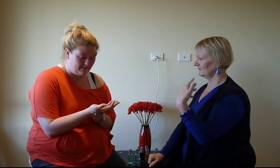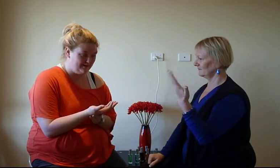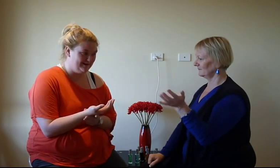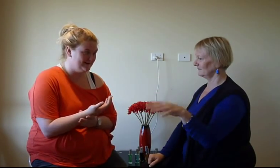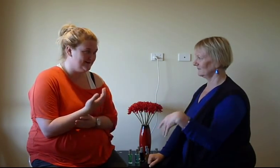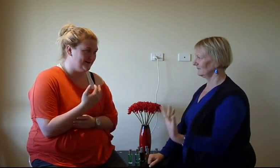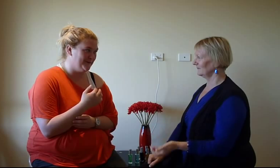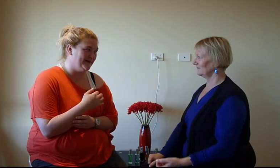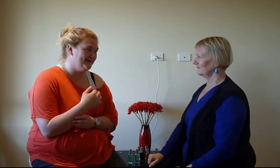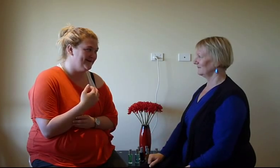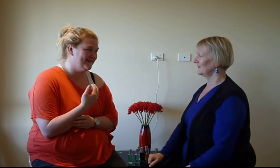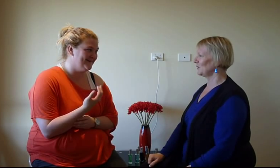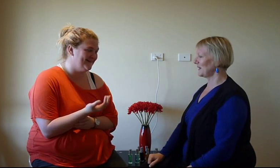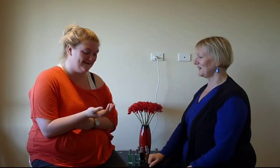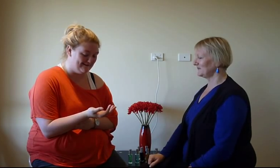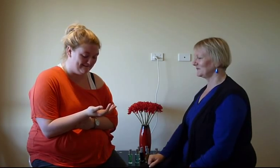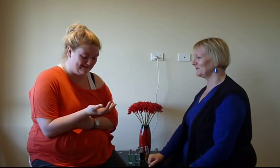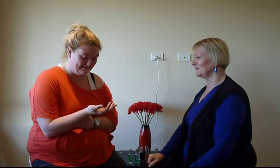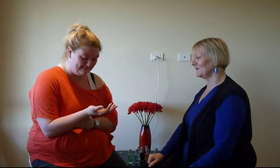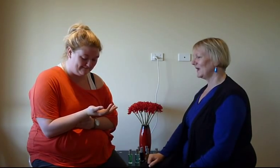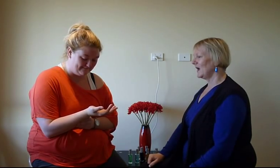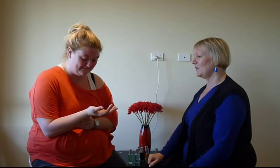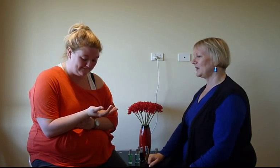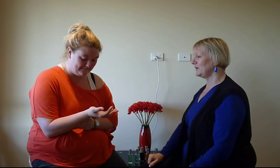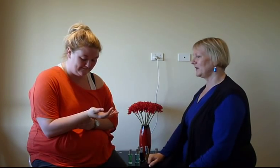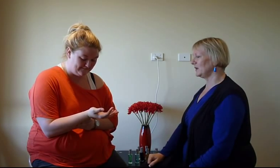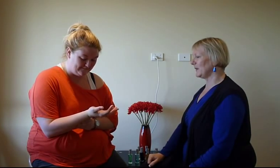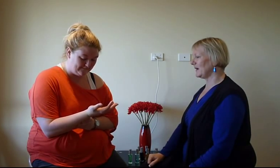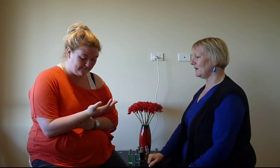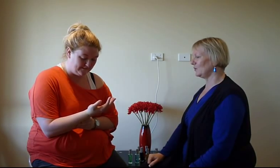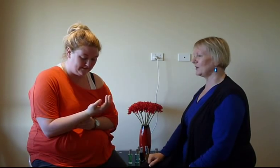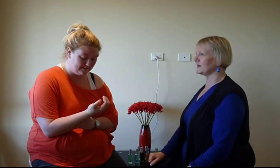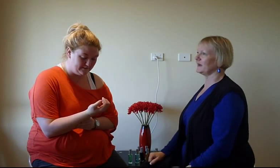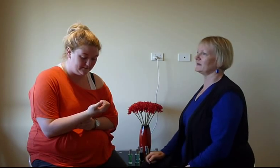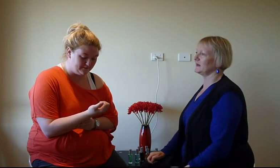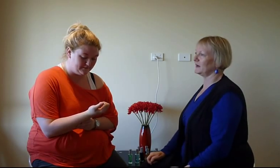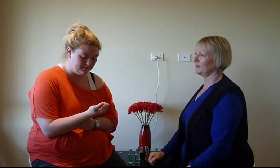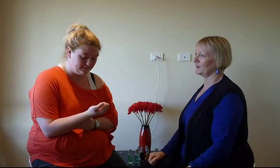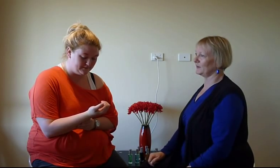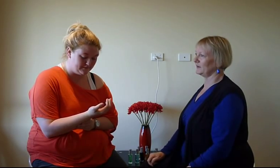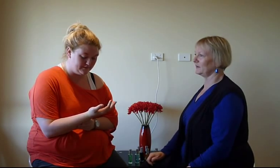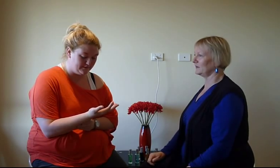Yes, no pain. No pain? No. And when you think about worst case scenario, you know,